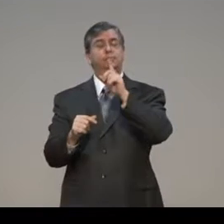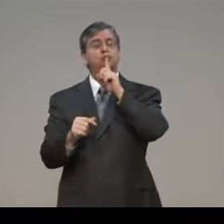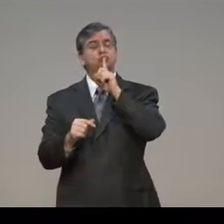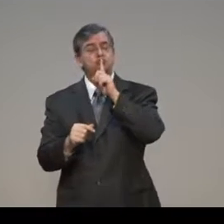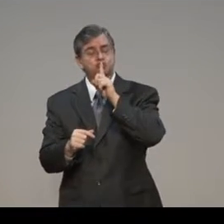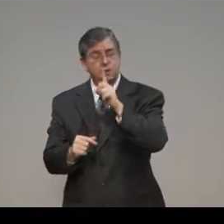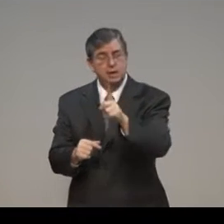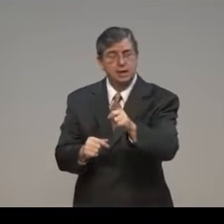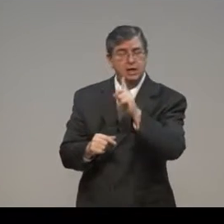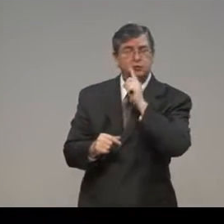when you define it.